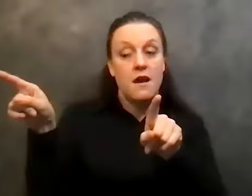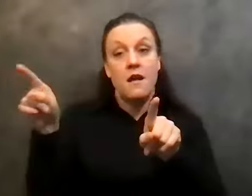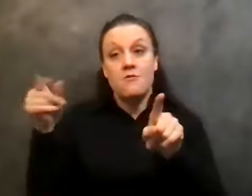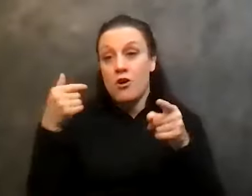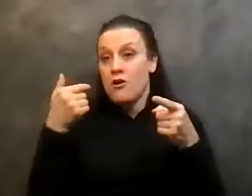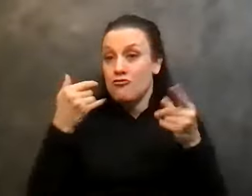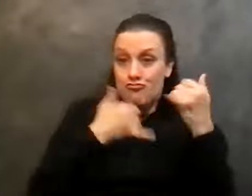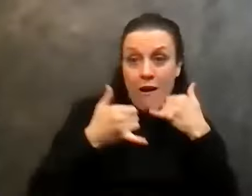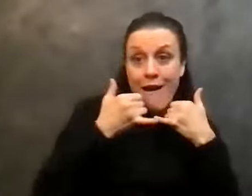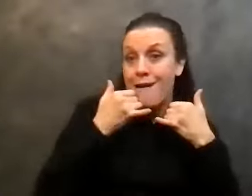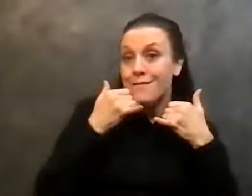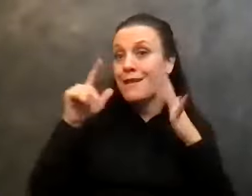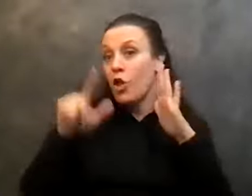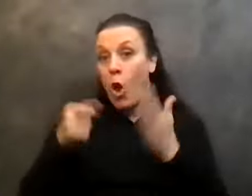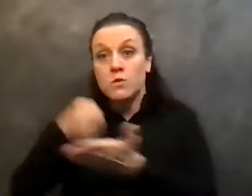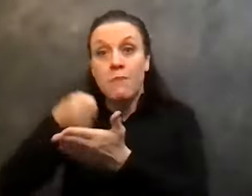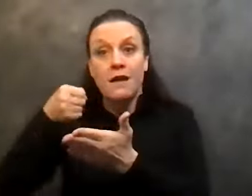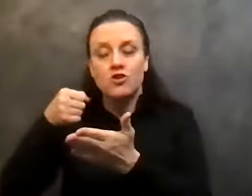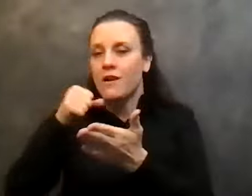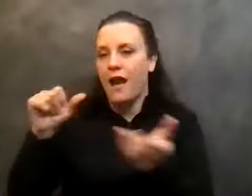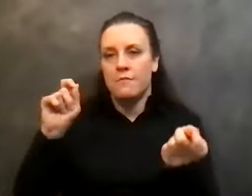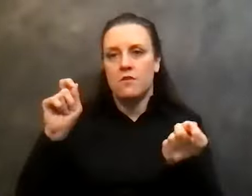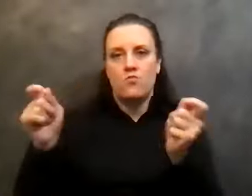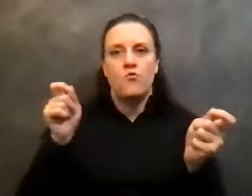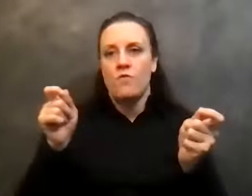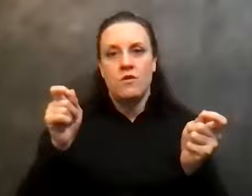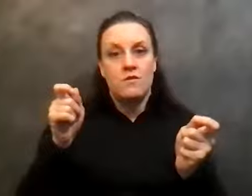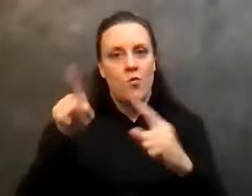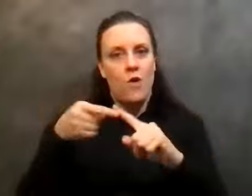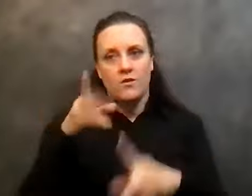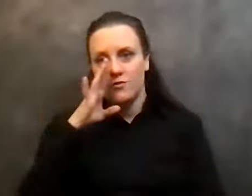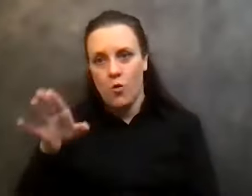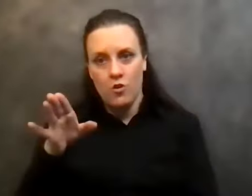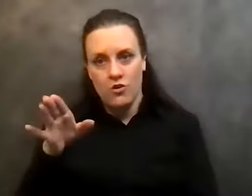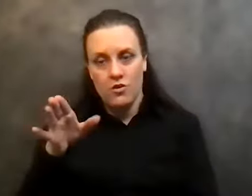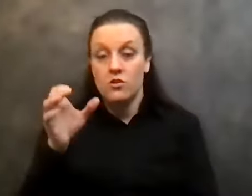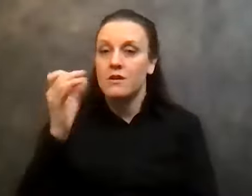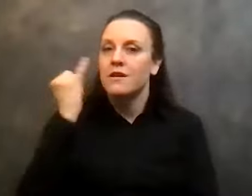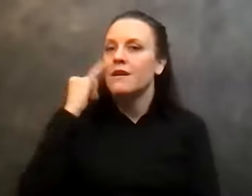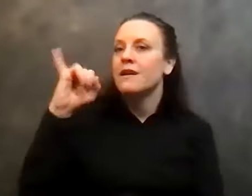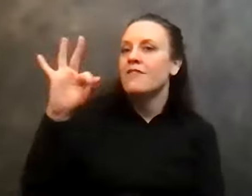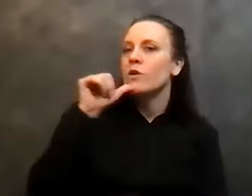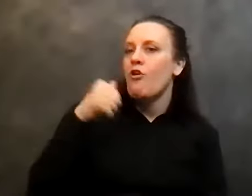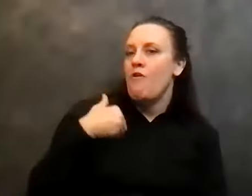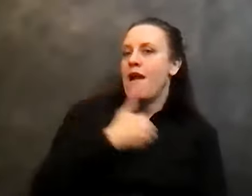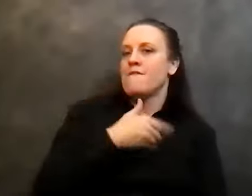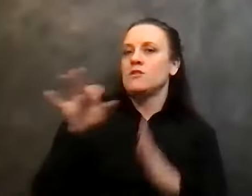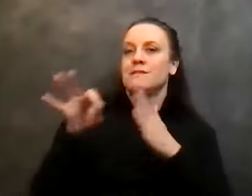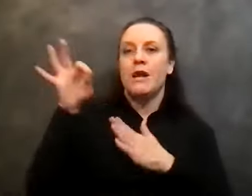are not going to be maneuverable. So if we don't have our spiritual life in order. So I had